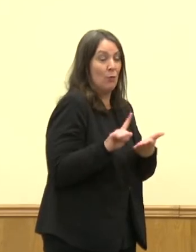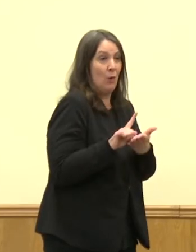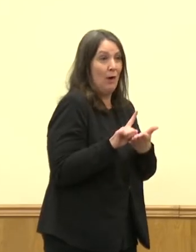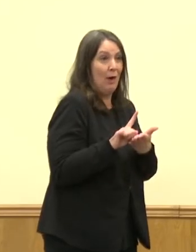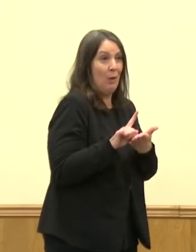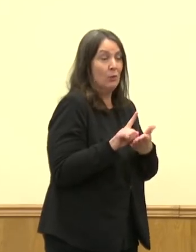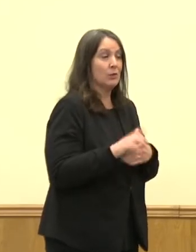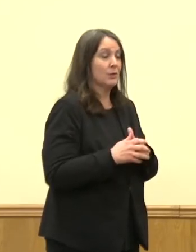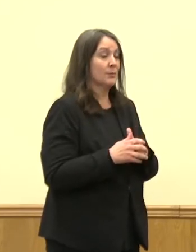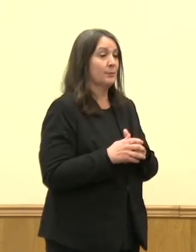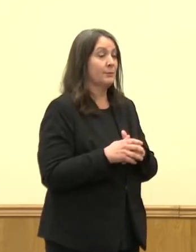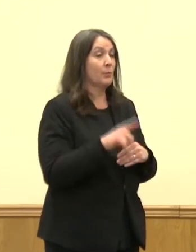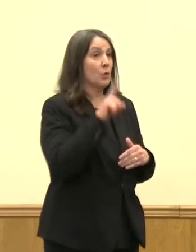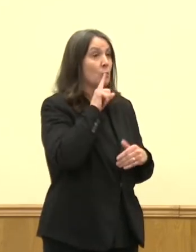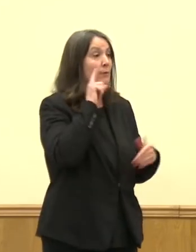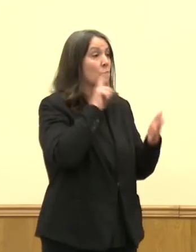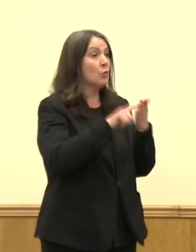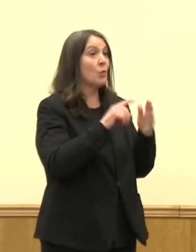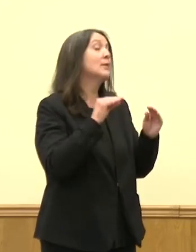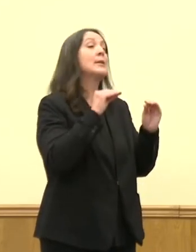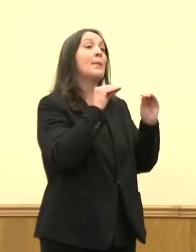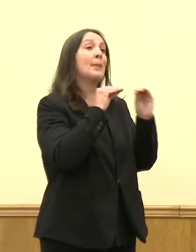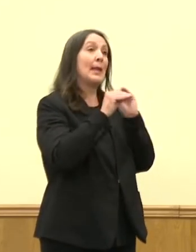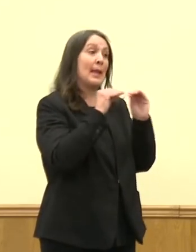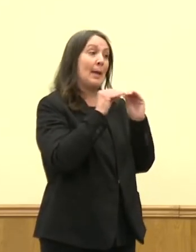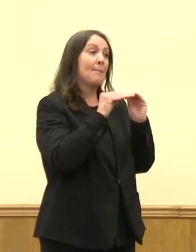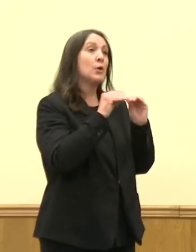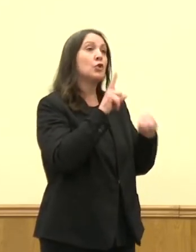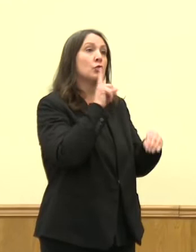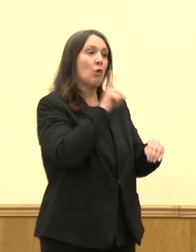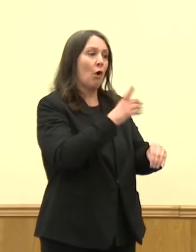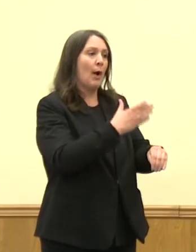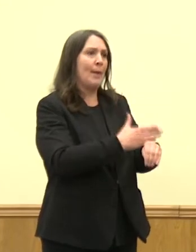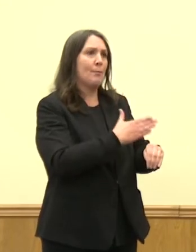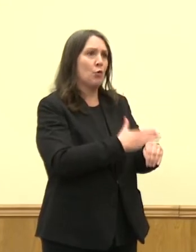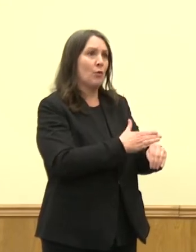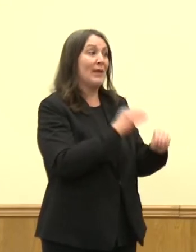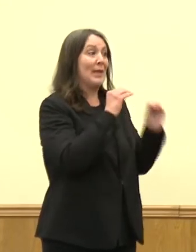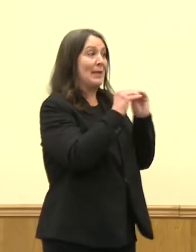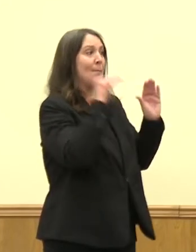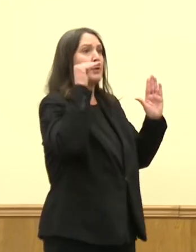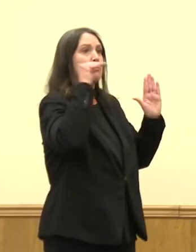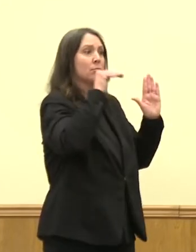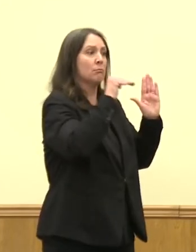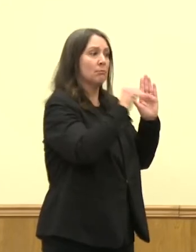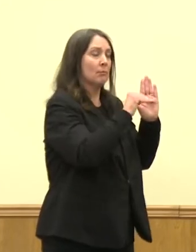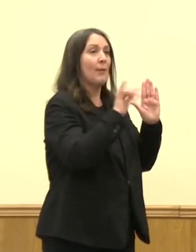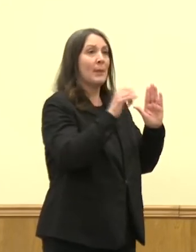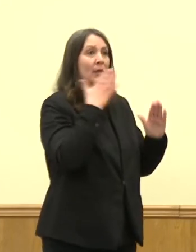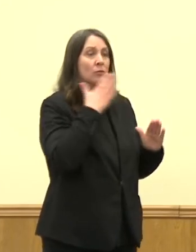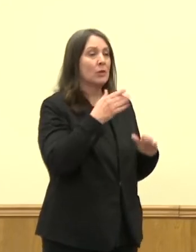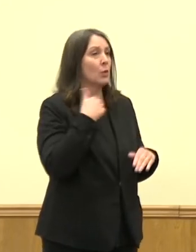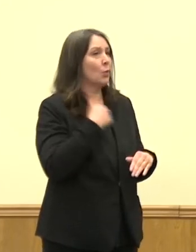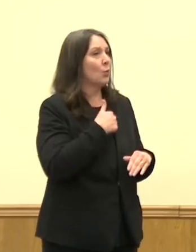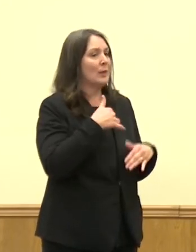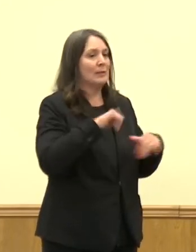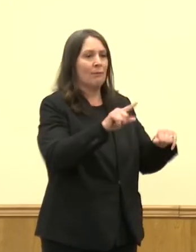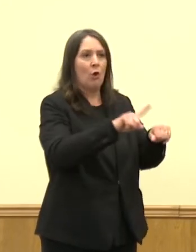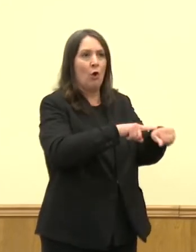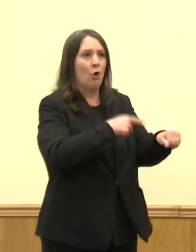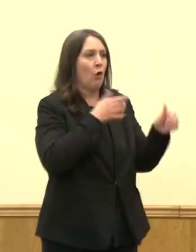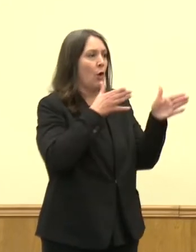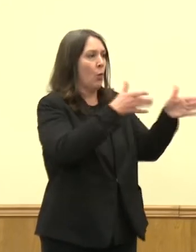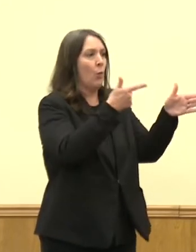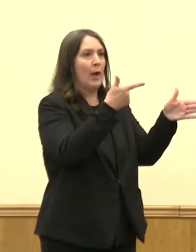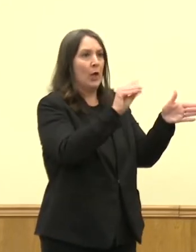our numbers are improving. This is still a long road ahead of us. Just because we're not feeling that